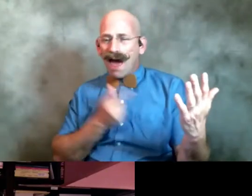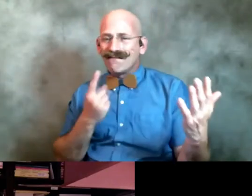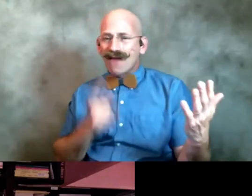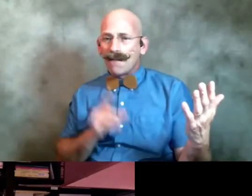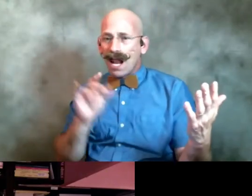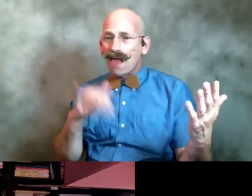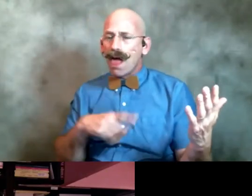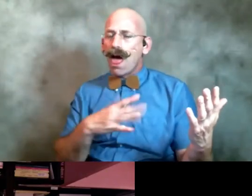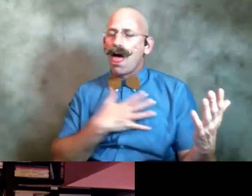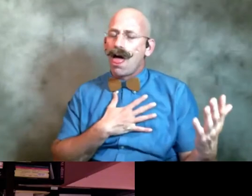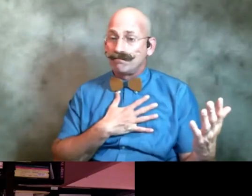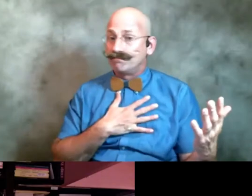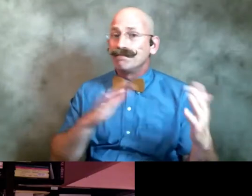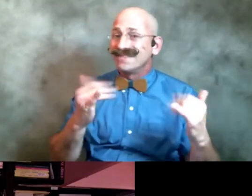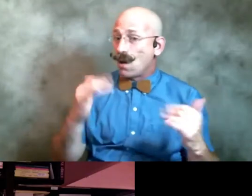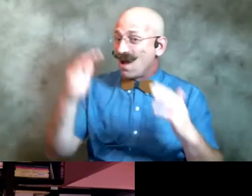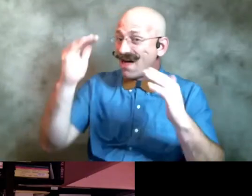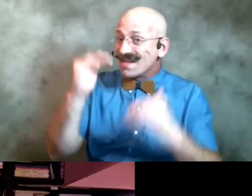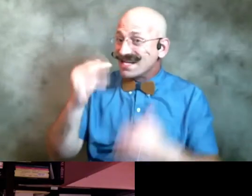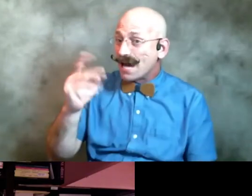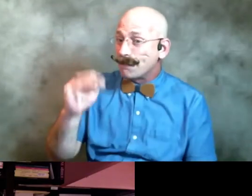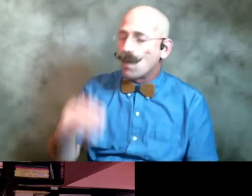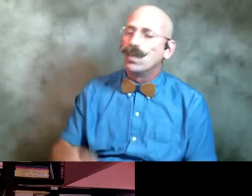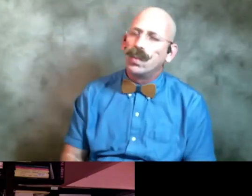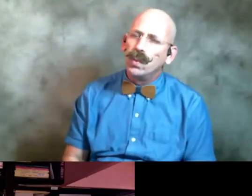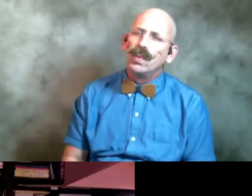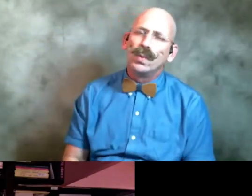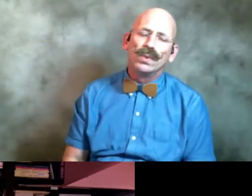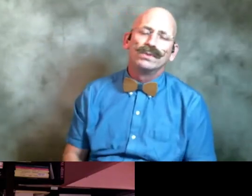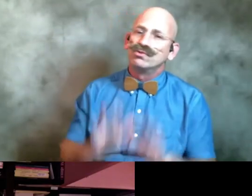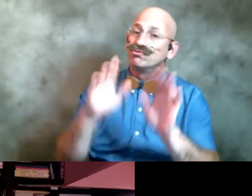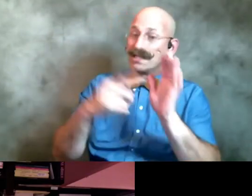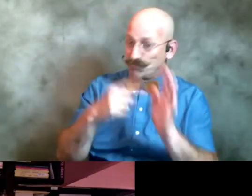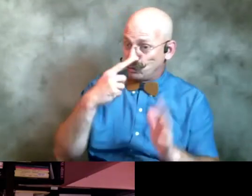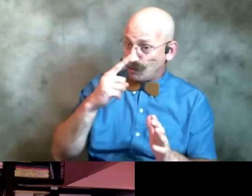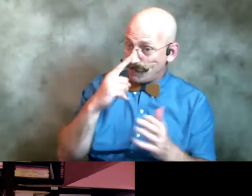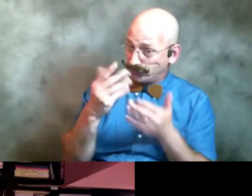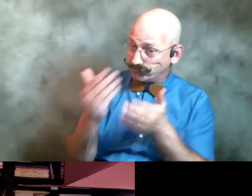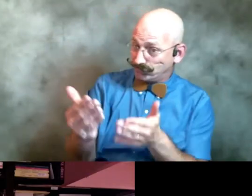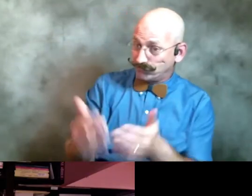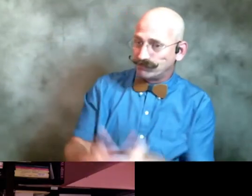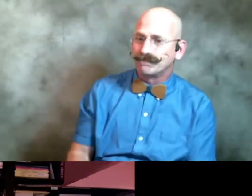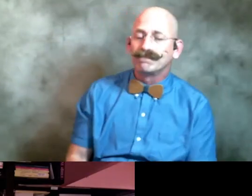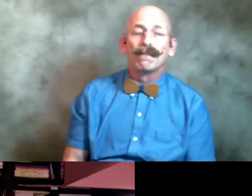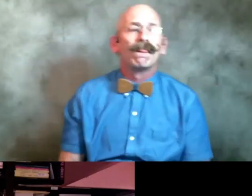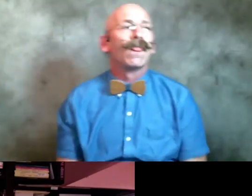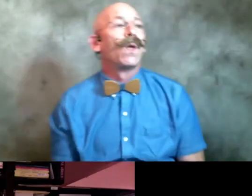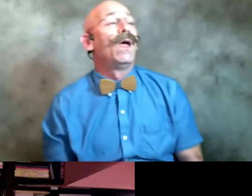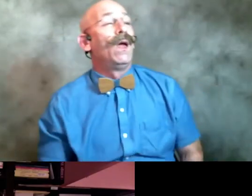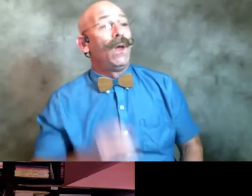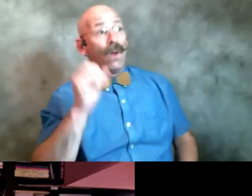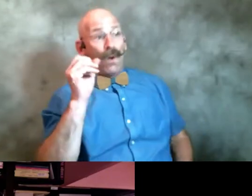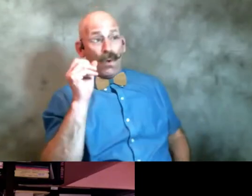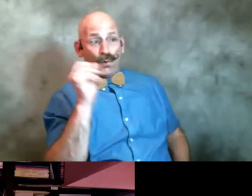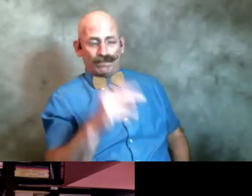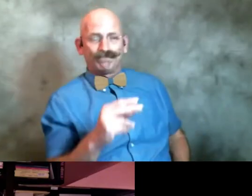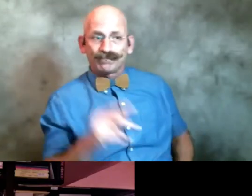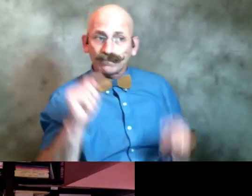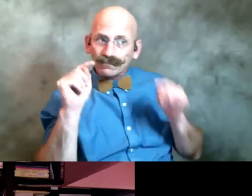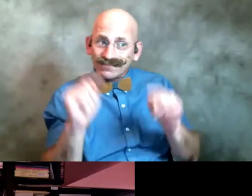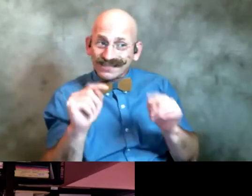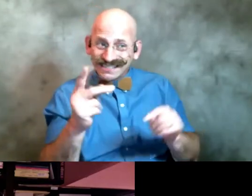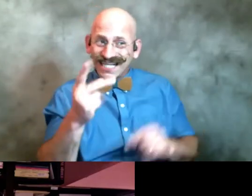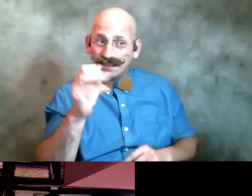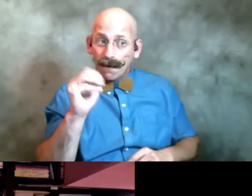i think the next poem really illustrates that so let's go into that all right now this is one of those poems